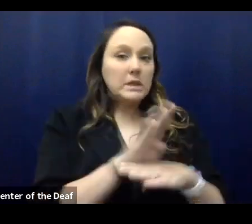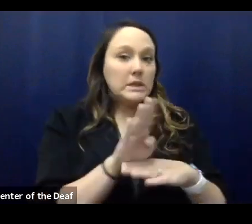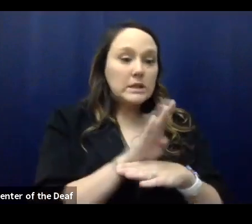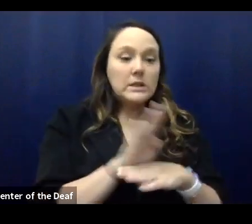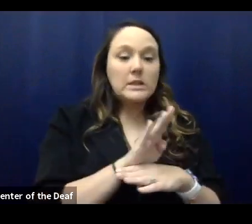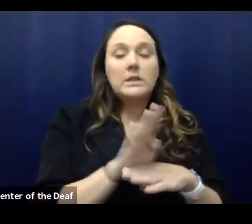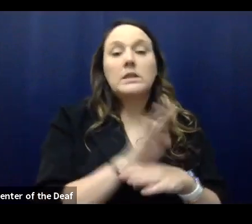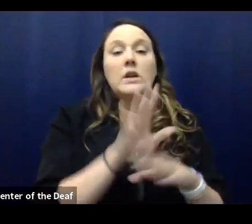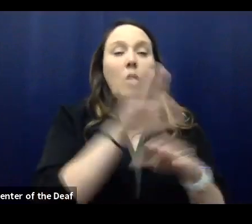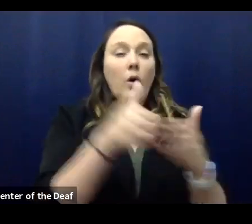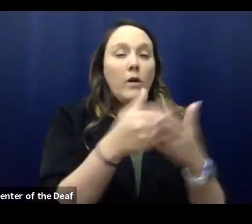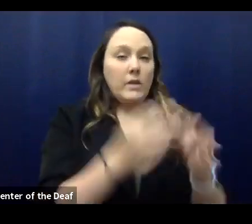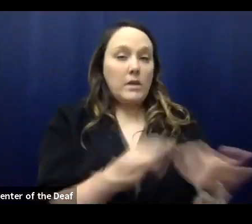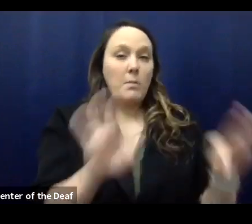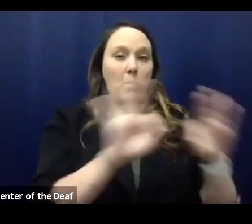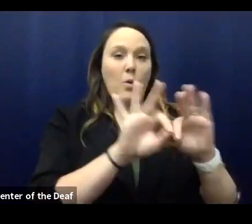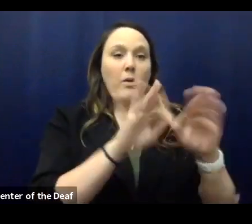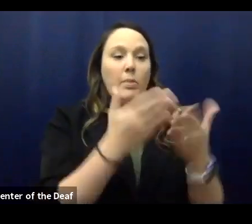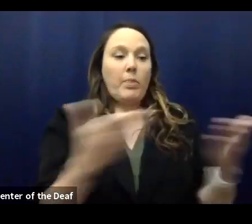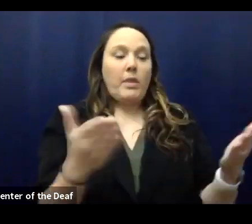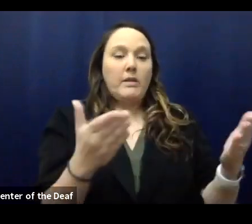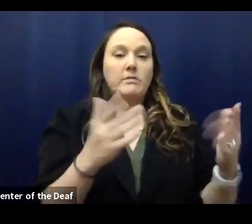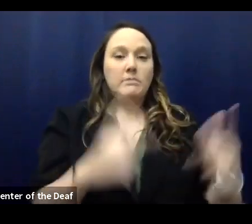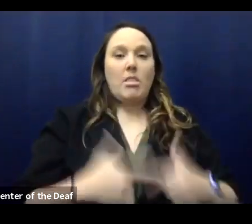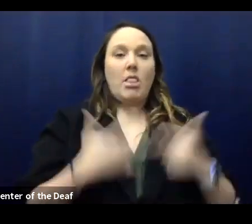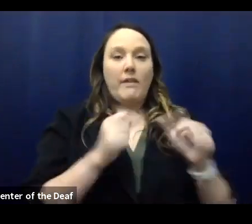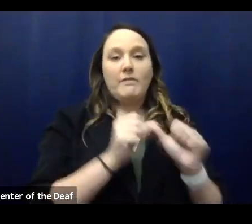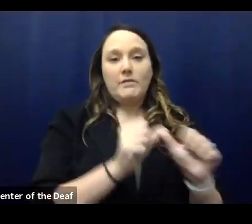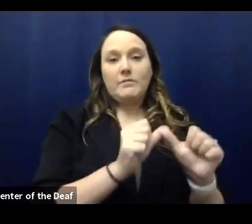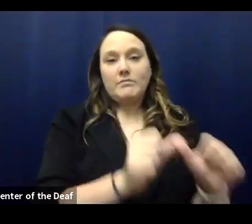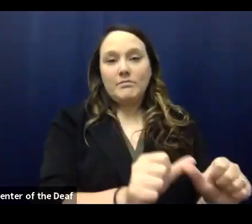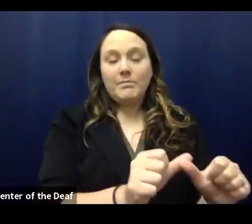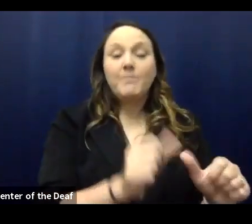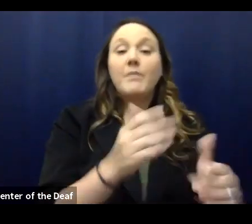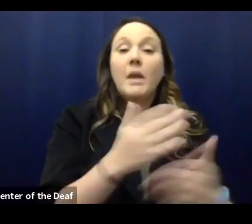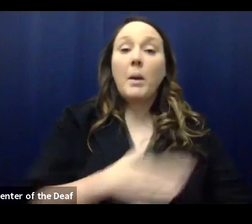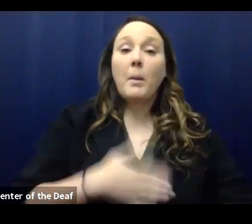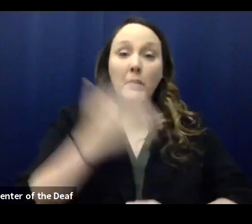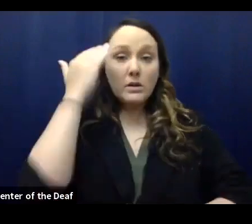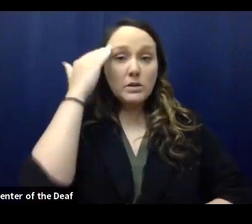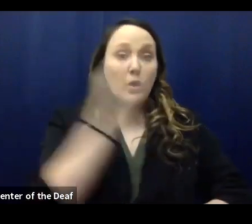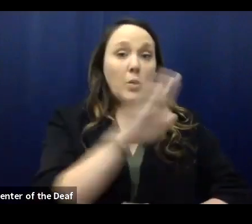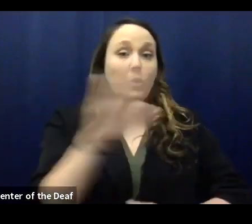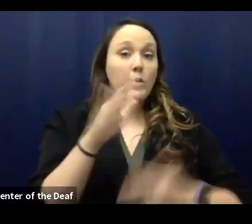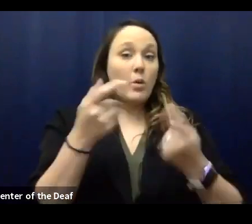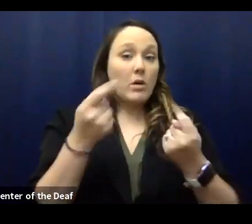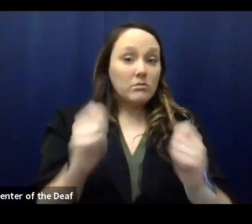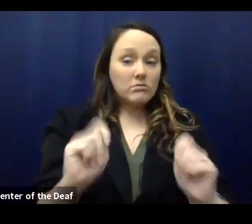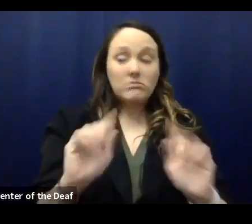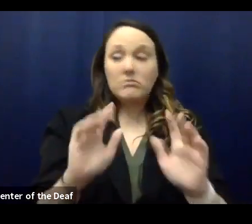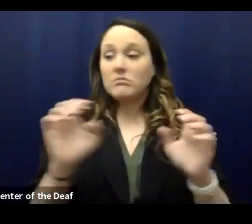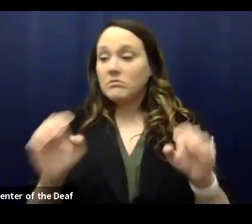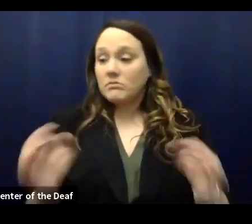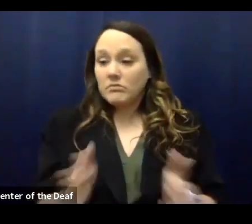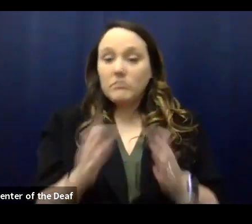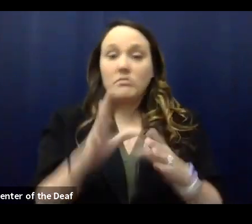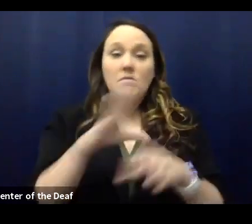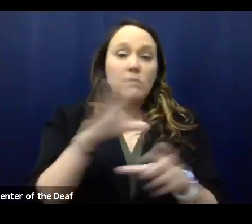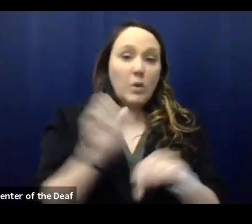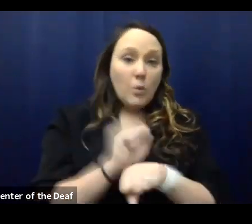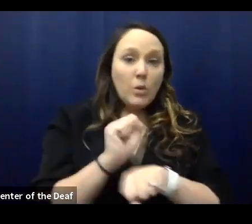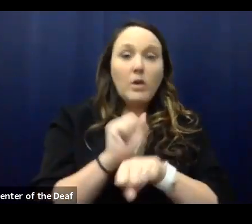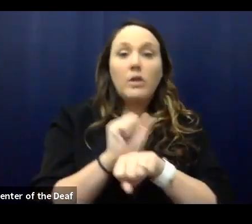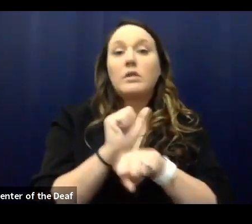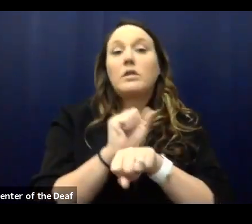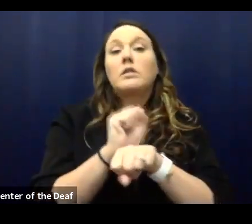that keep life going. Please know that your efforts have not gone unnoticed, and they are so appreciated by your loved